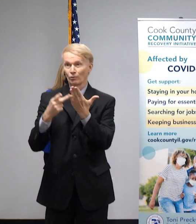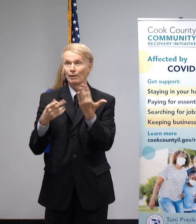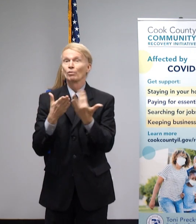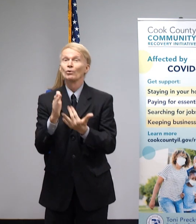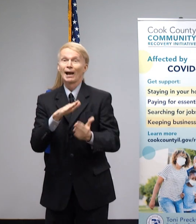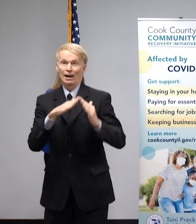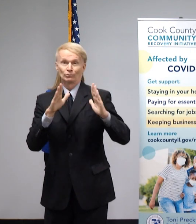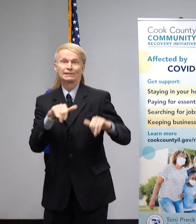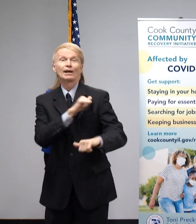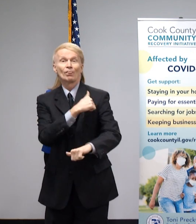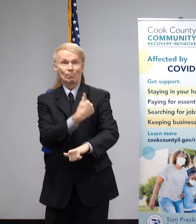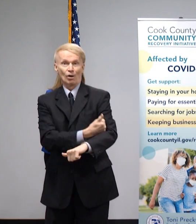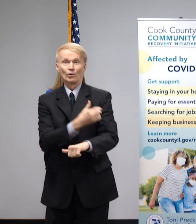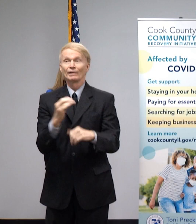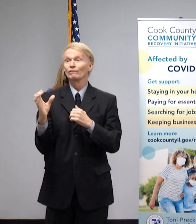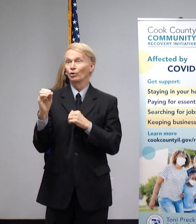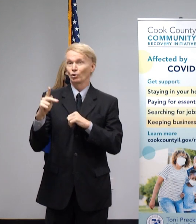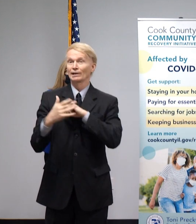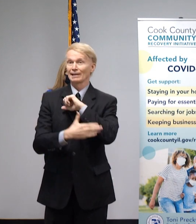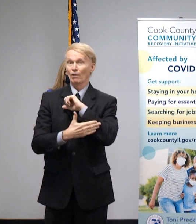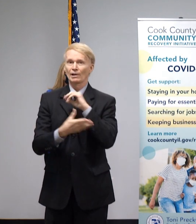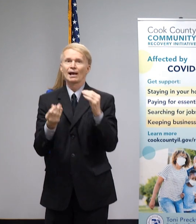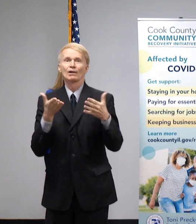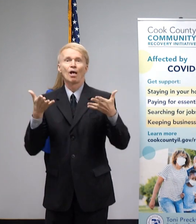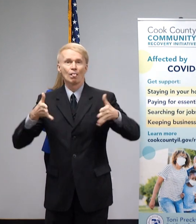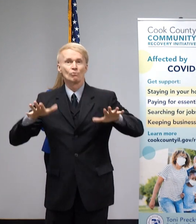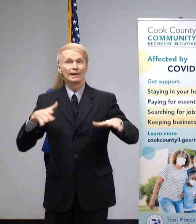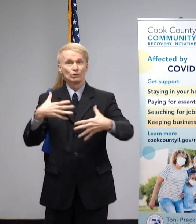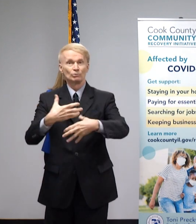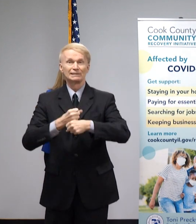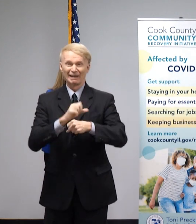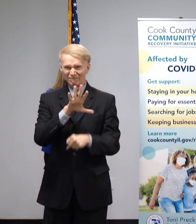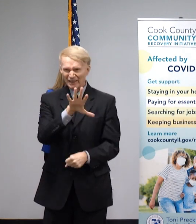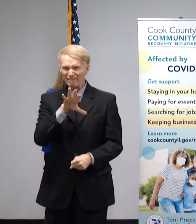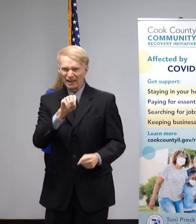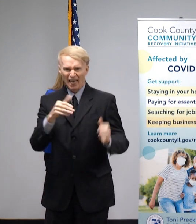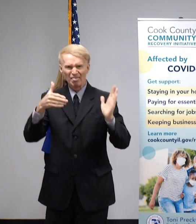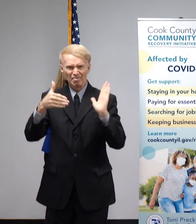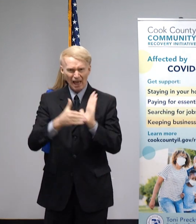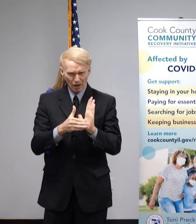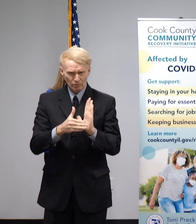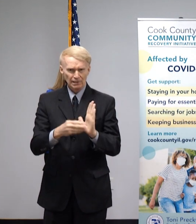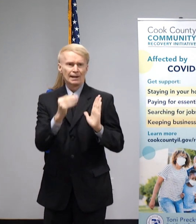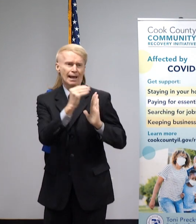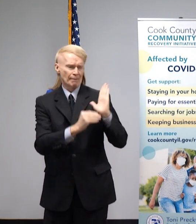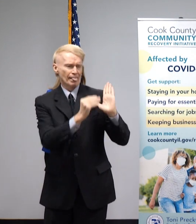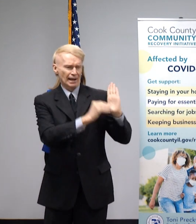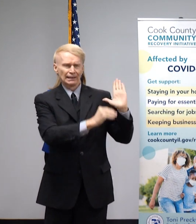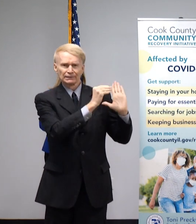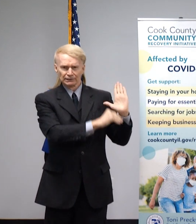And we've already received over 50,000, 50,000 applicants.